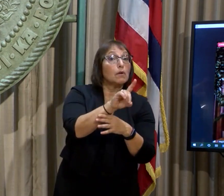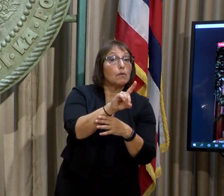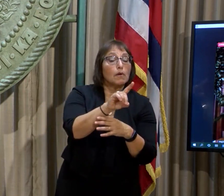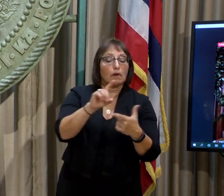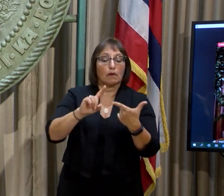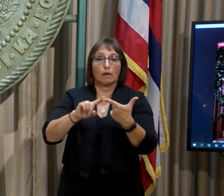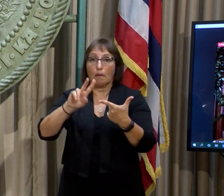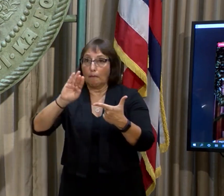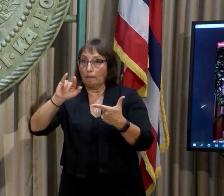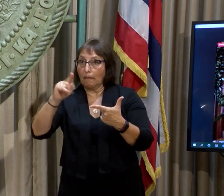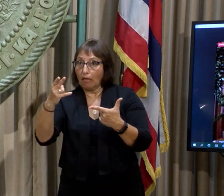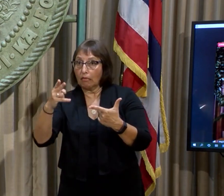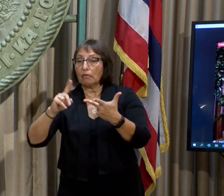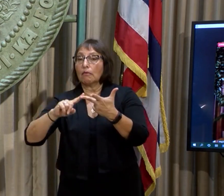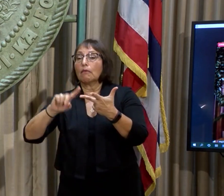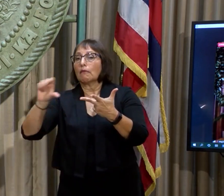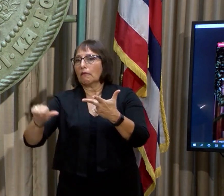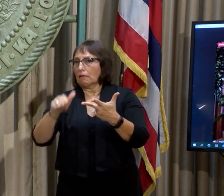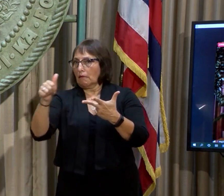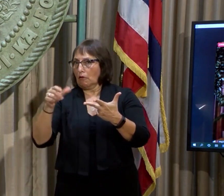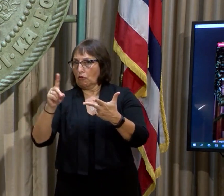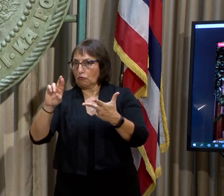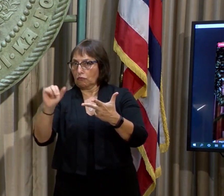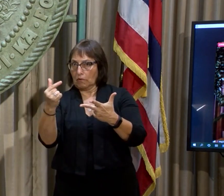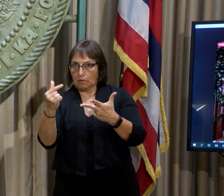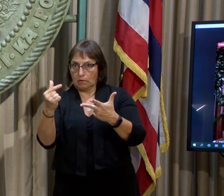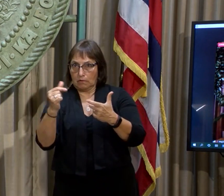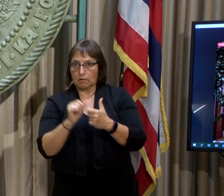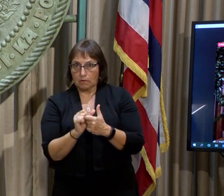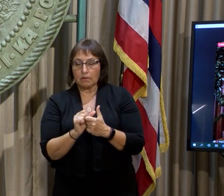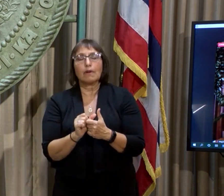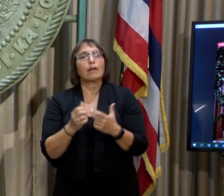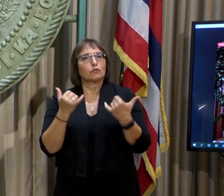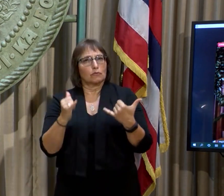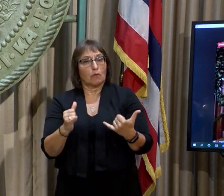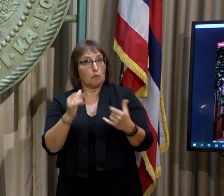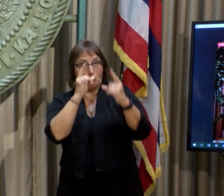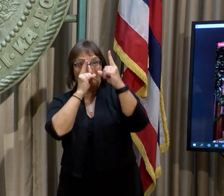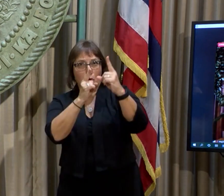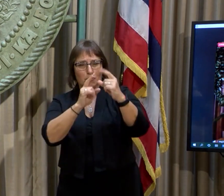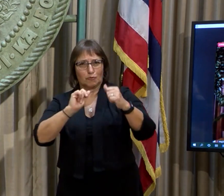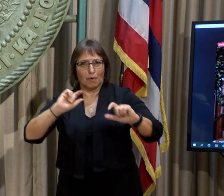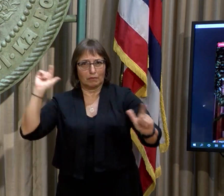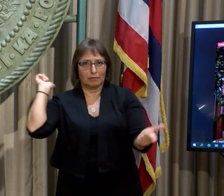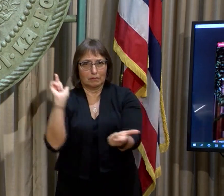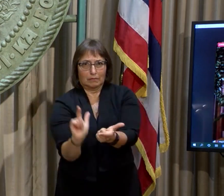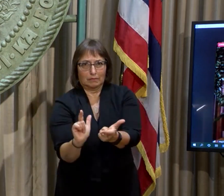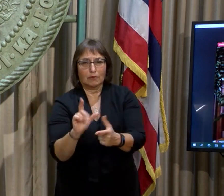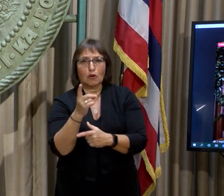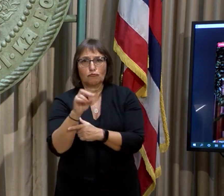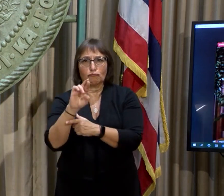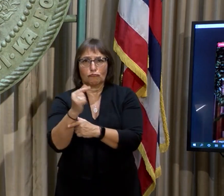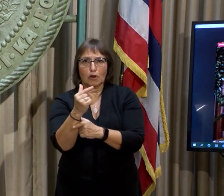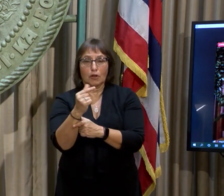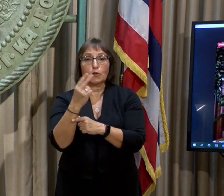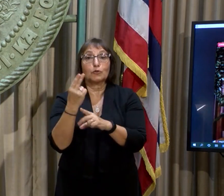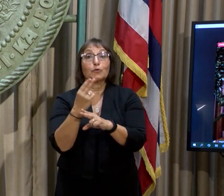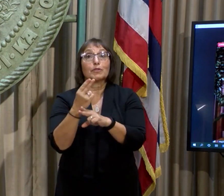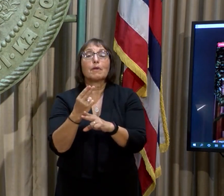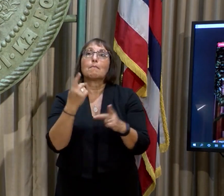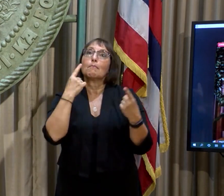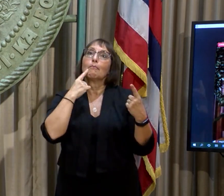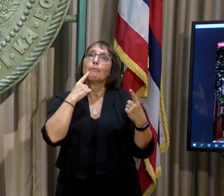drugs. Now, efforts to curb opioid abuse in Hawaii have gotten a shot of much-needed funding.